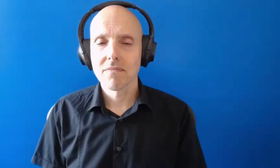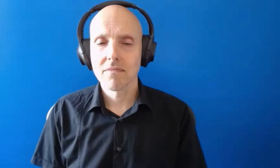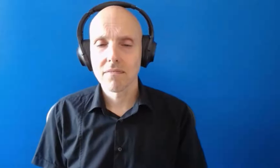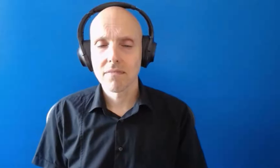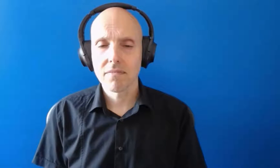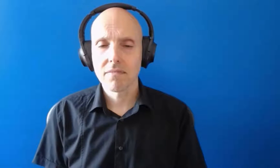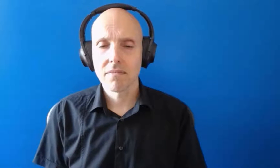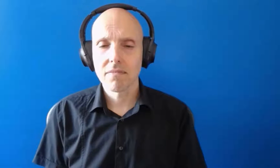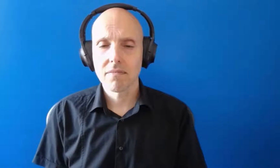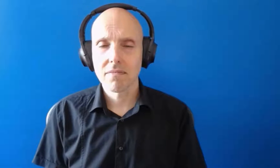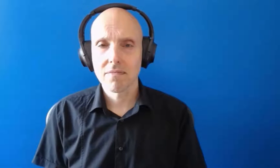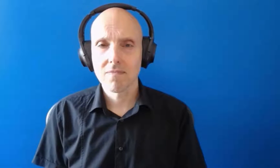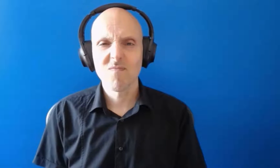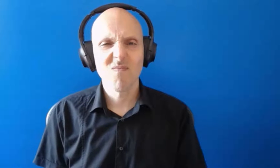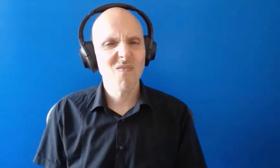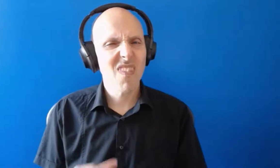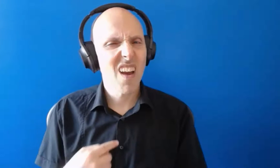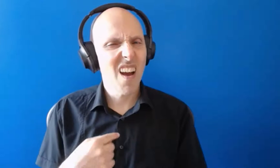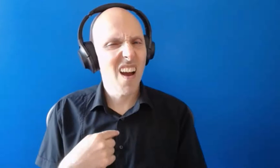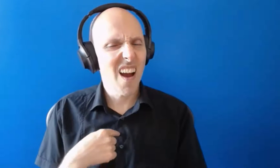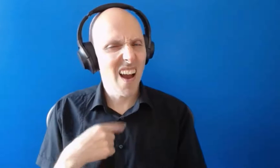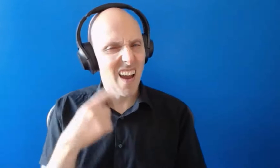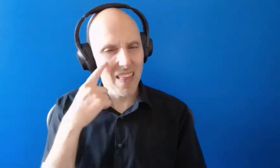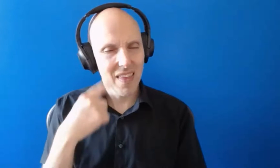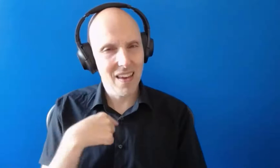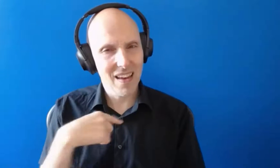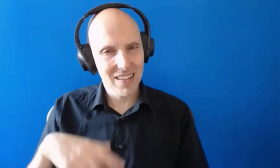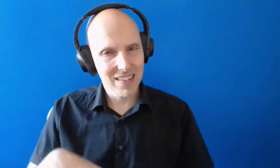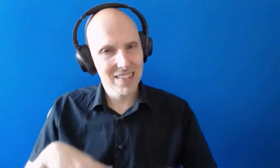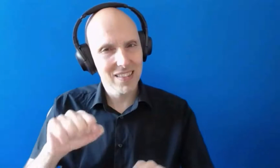think we'll maybe should I just start the start the presentation